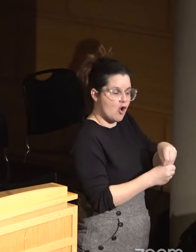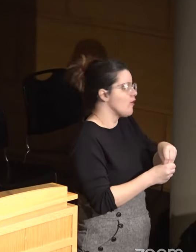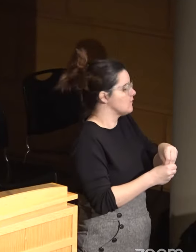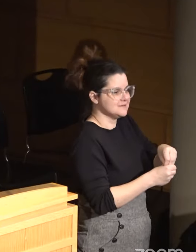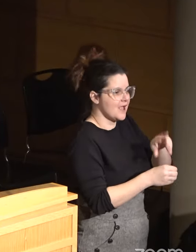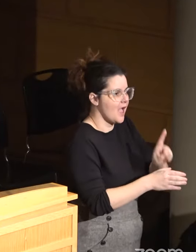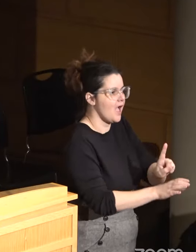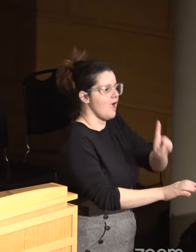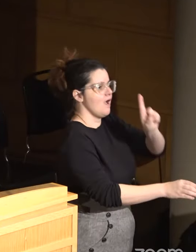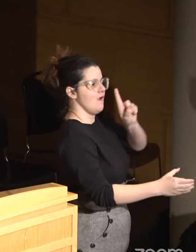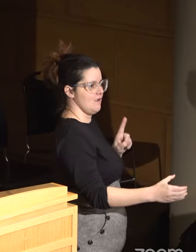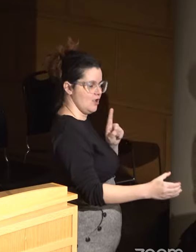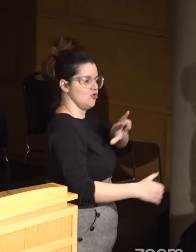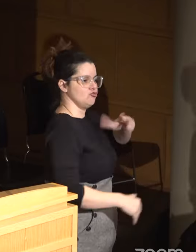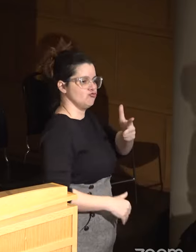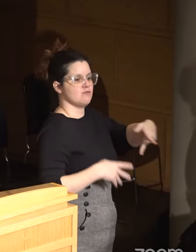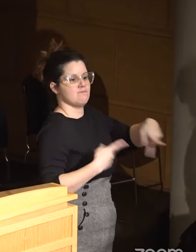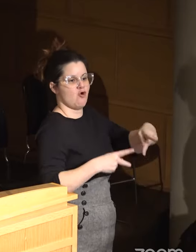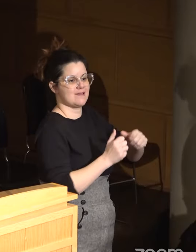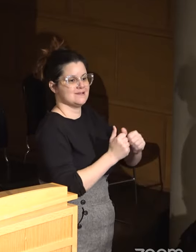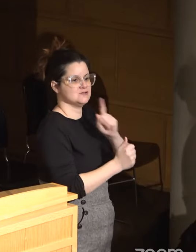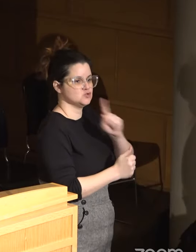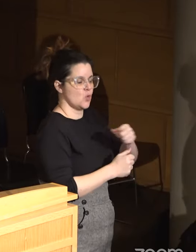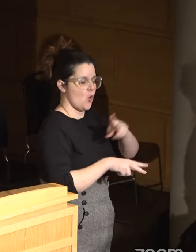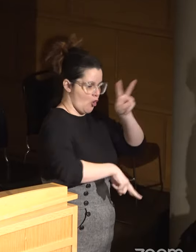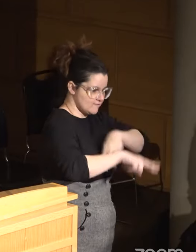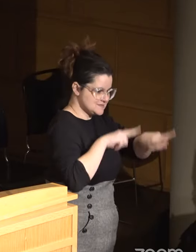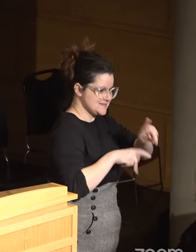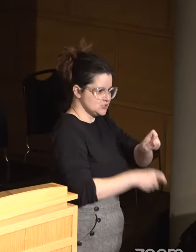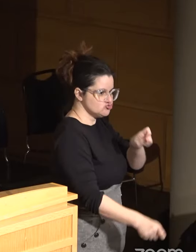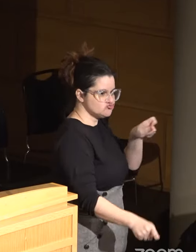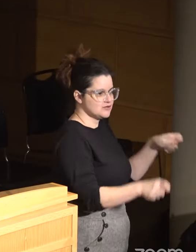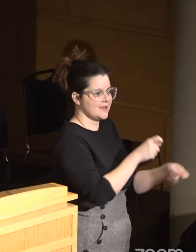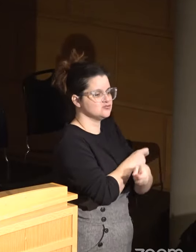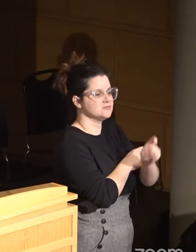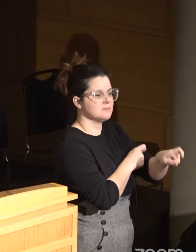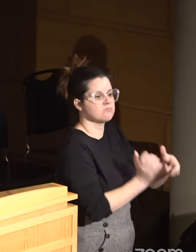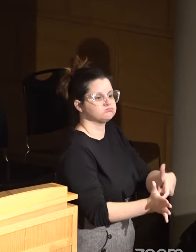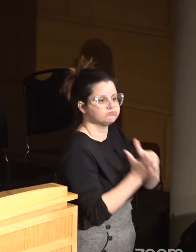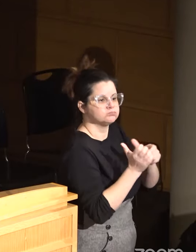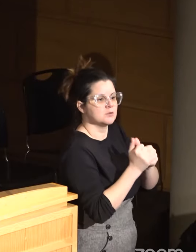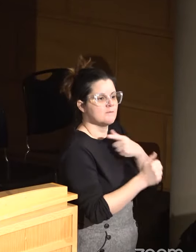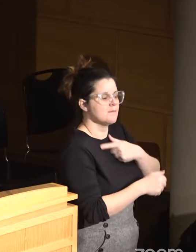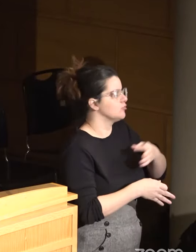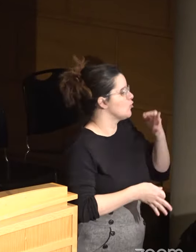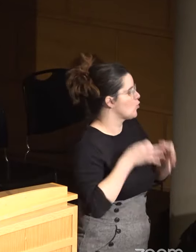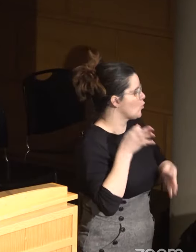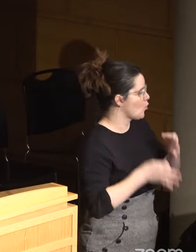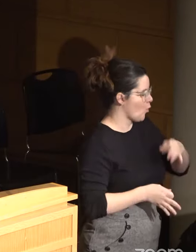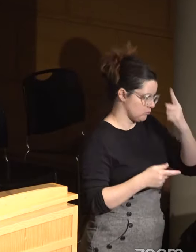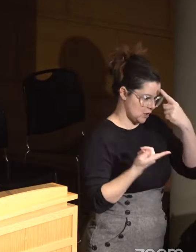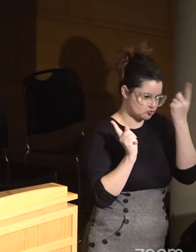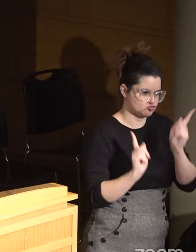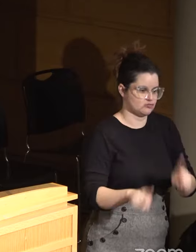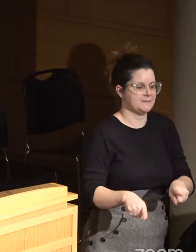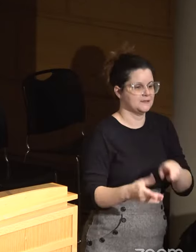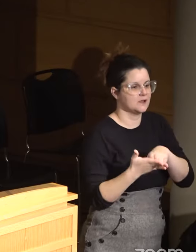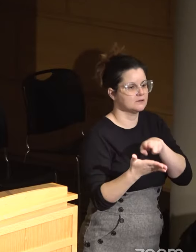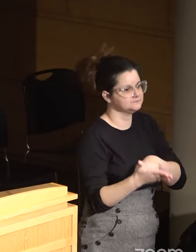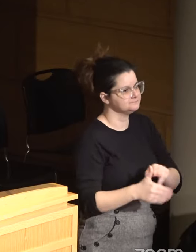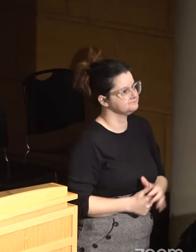party selected to oversee the transformational changes required by the court-enforceable settlement agreement.